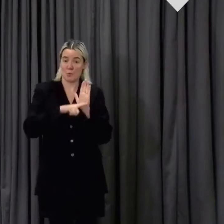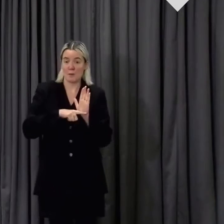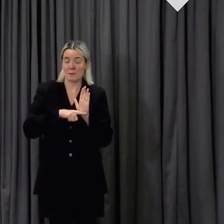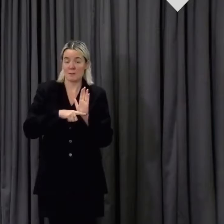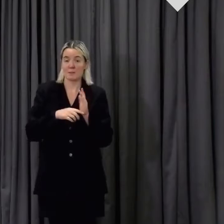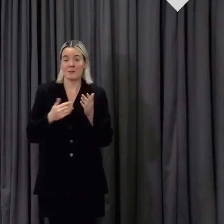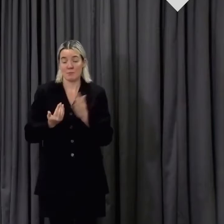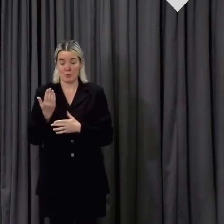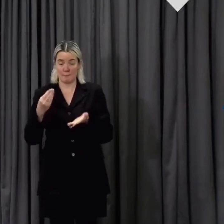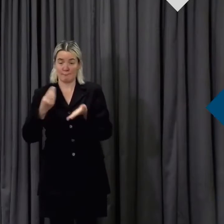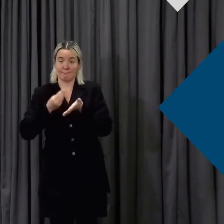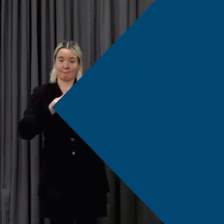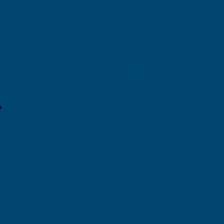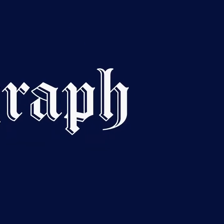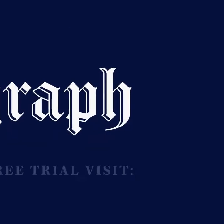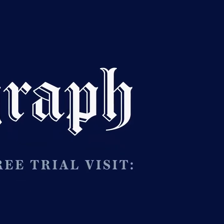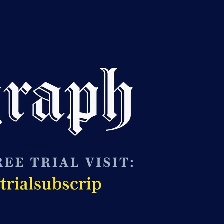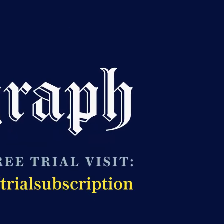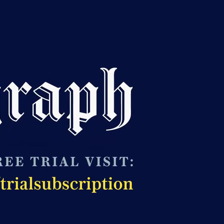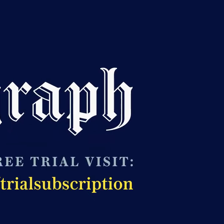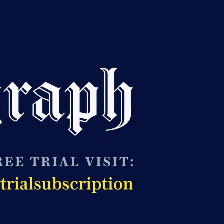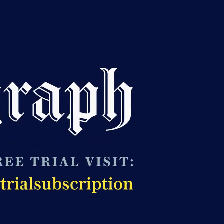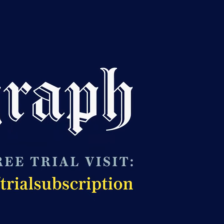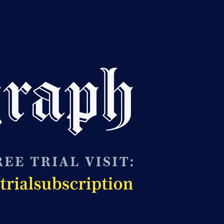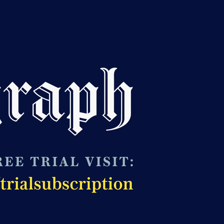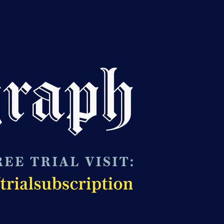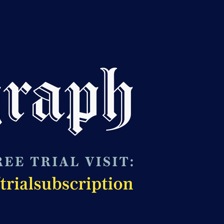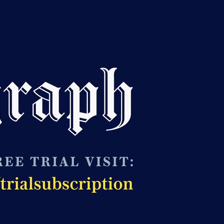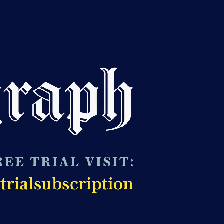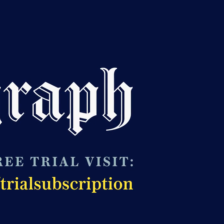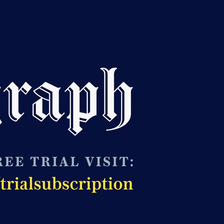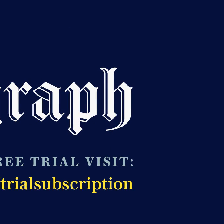anywhere in the United Kingdom. Thank you. Thank you.